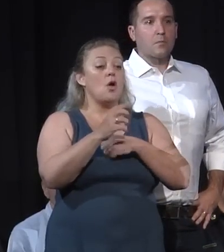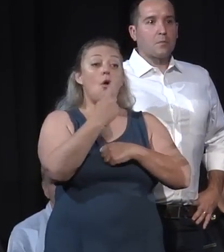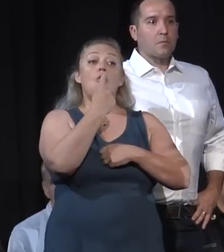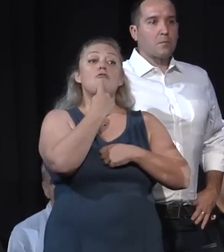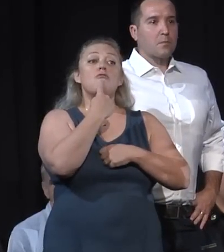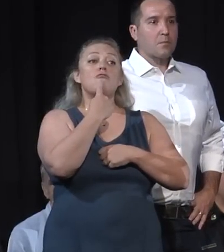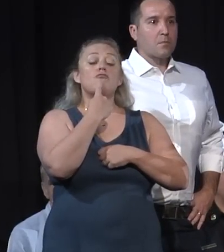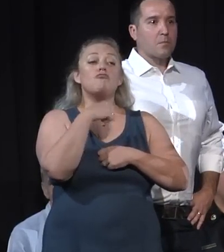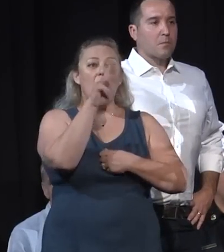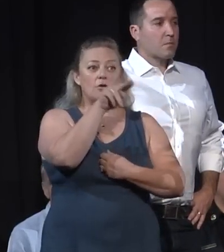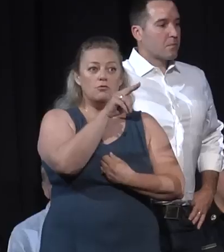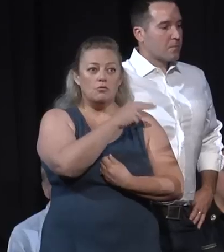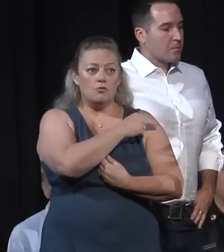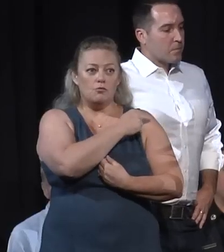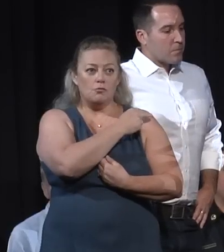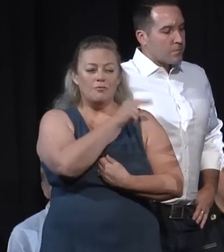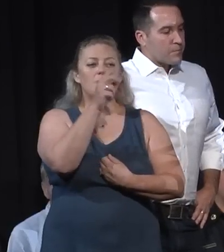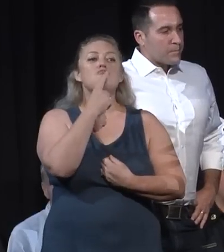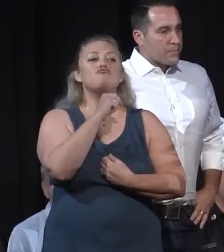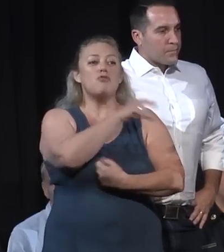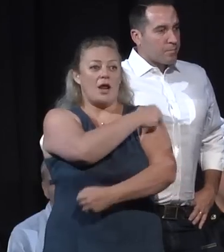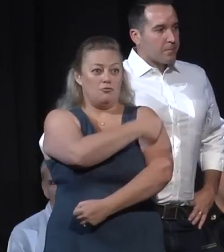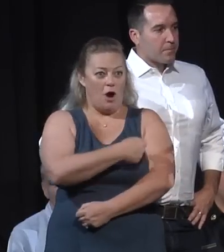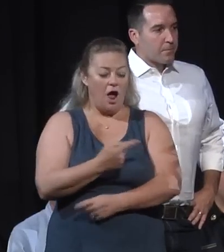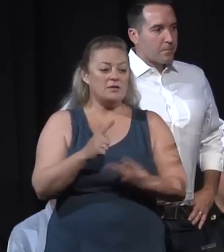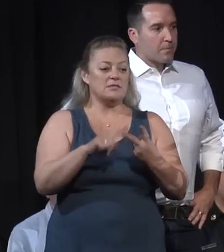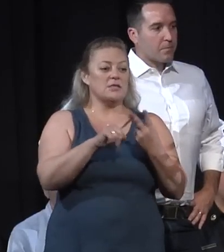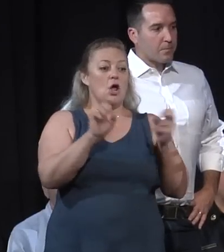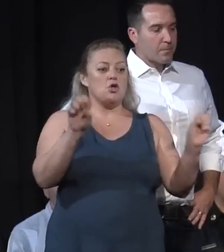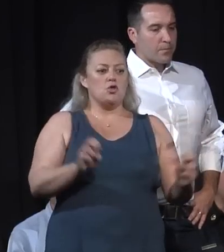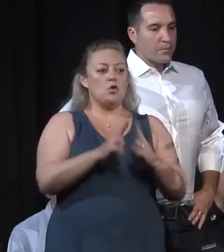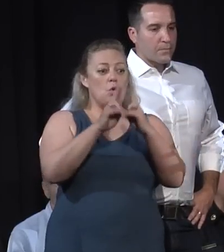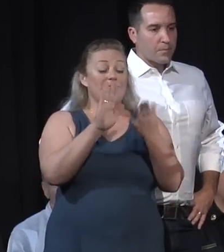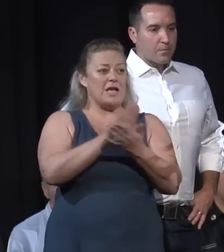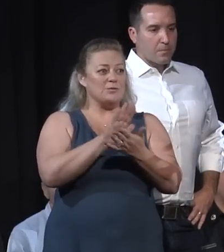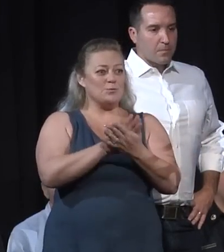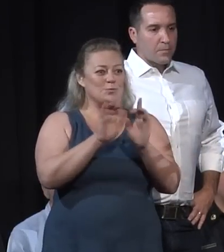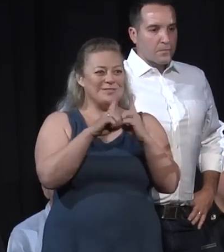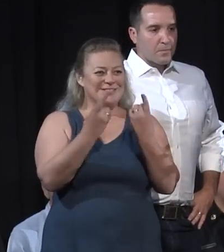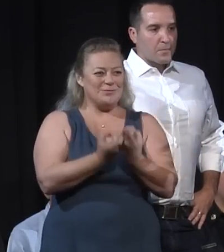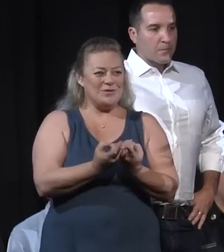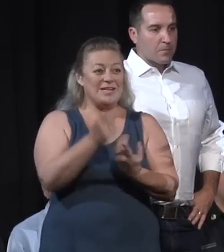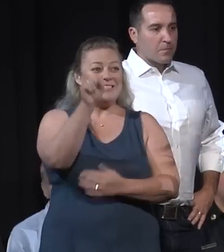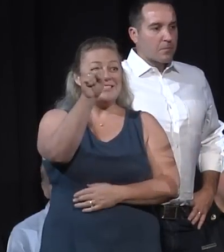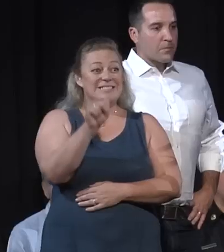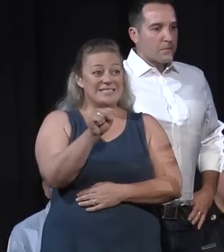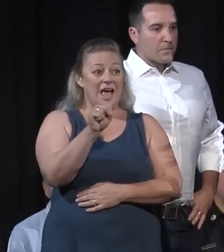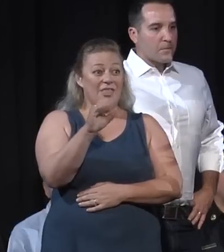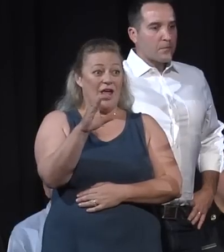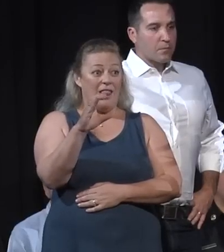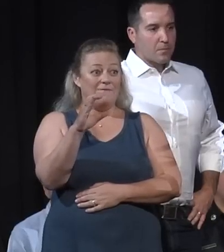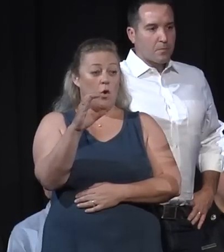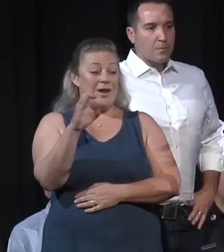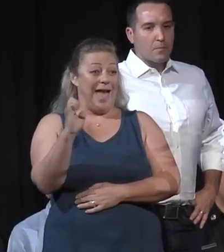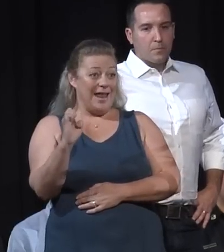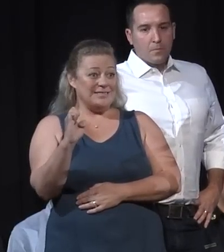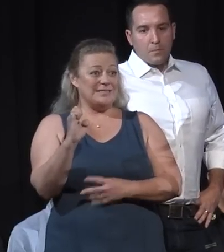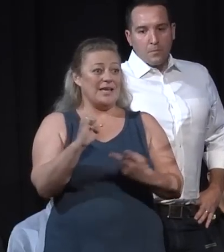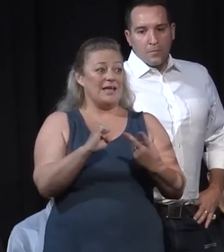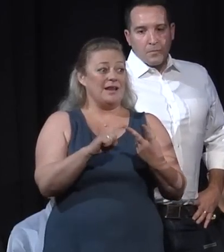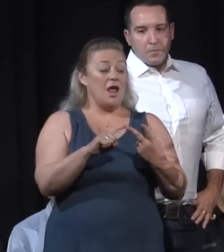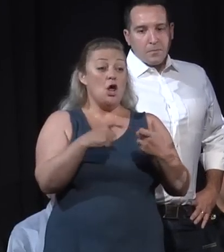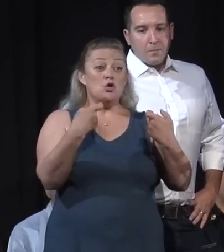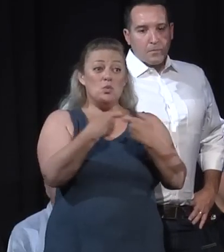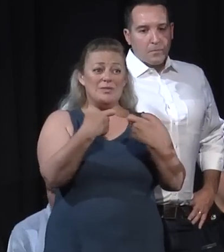Cross, Health Care Agency, the Unified School District, the County Tax Assessor, Southern California Gas, Southern California Edison, the other